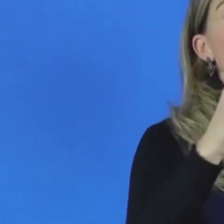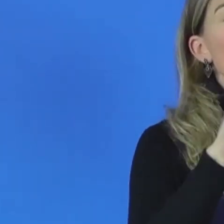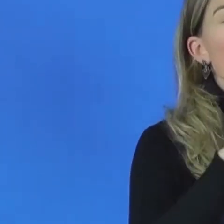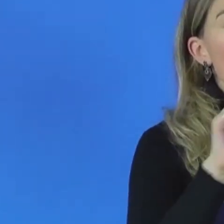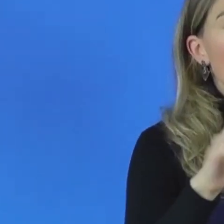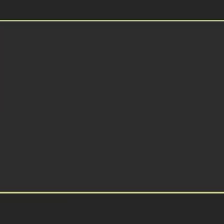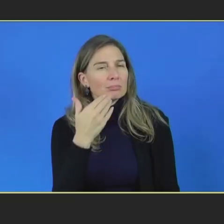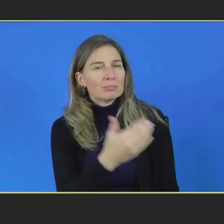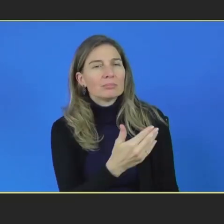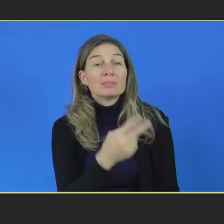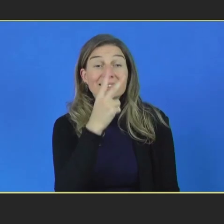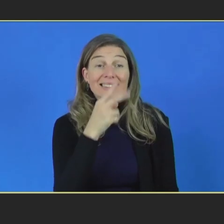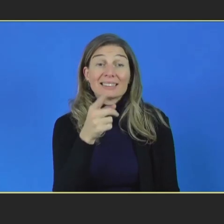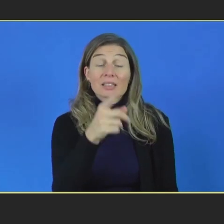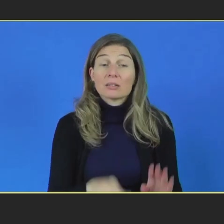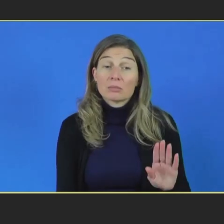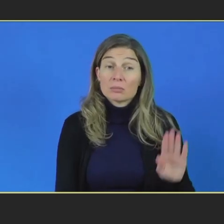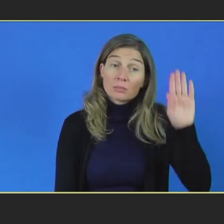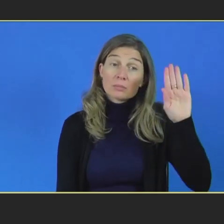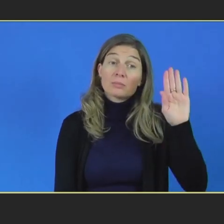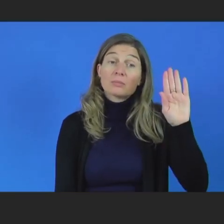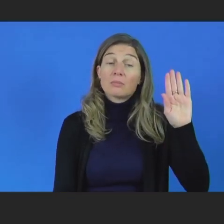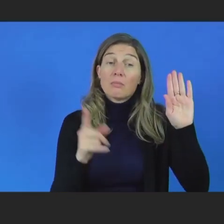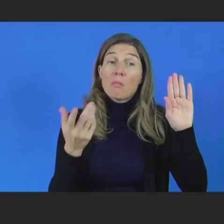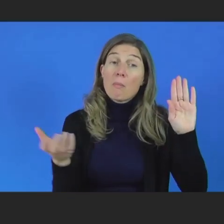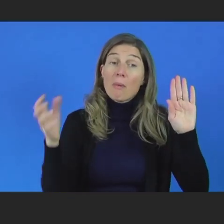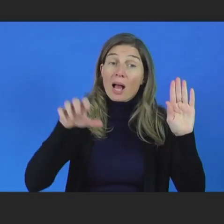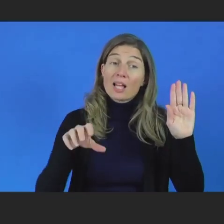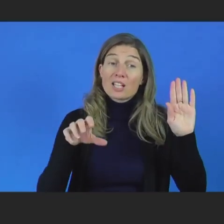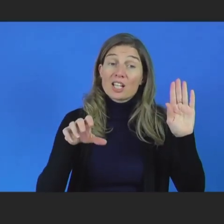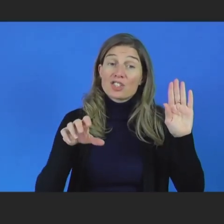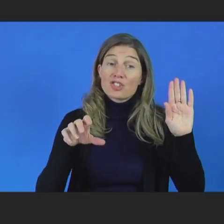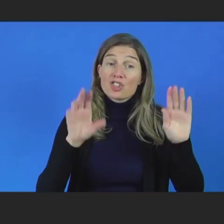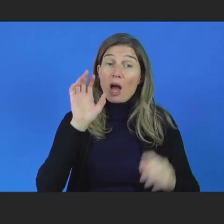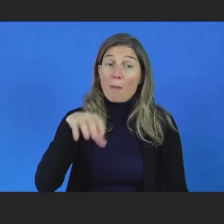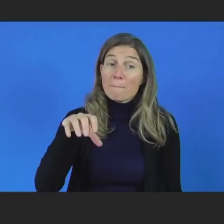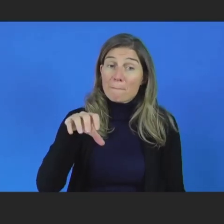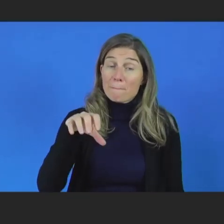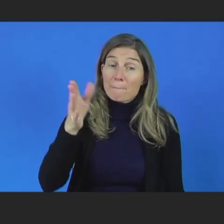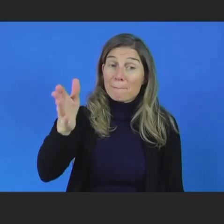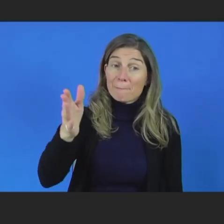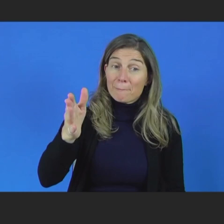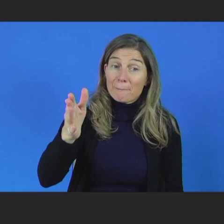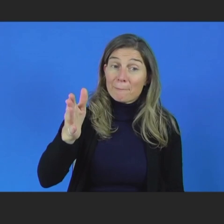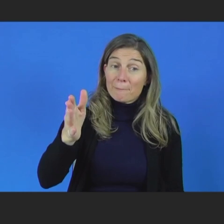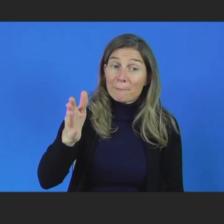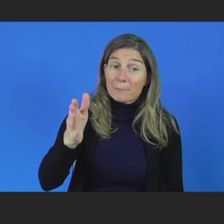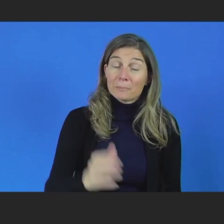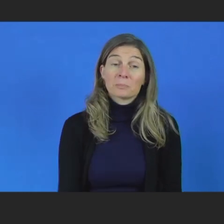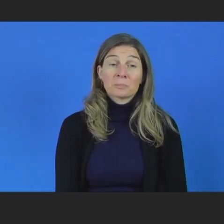hand up from the Bangladesh hub. And so the Bangladesh hub, please ask your question.